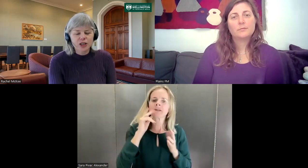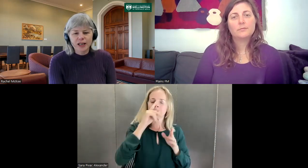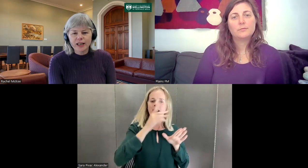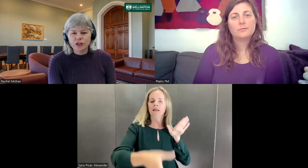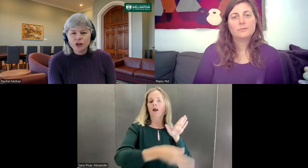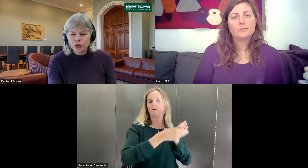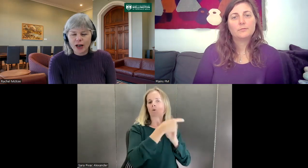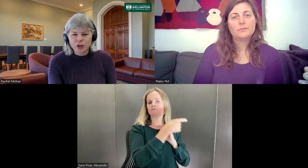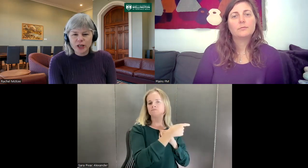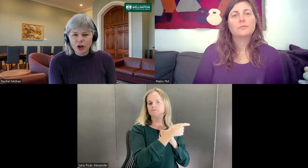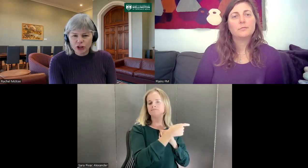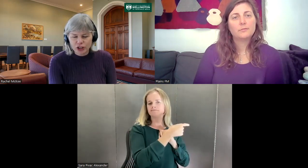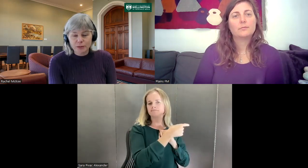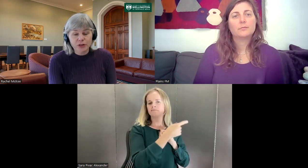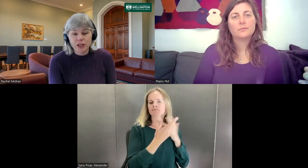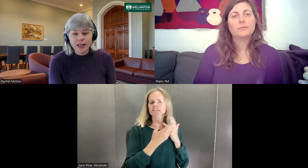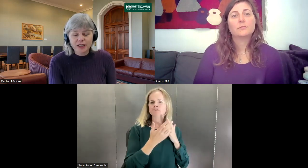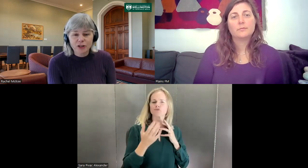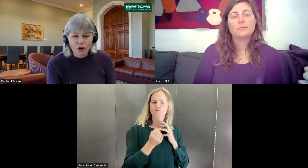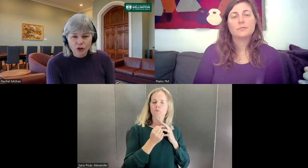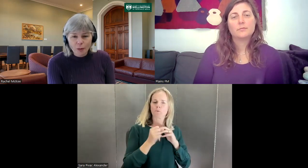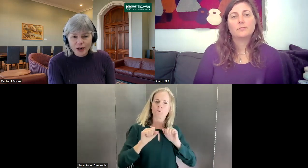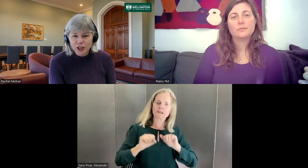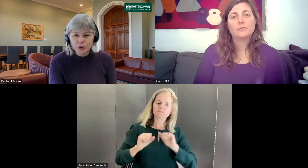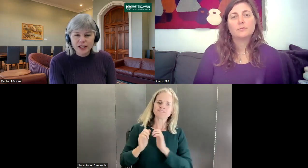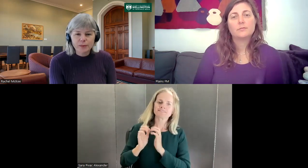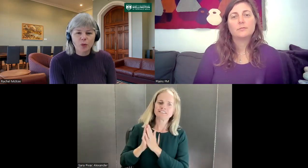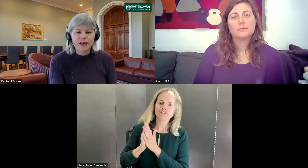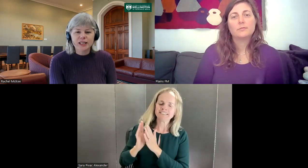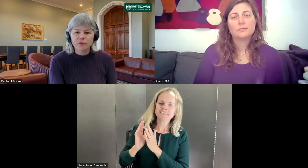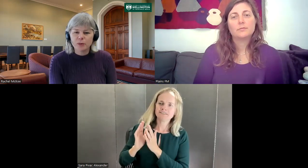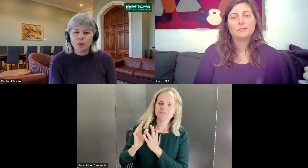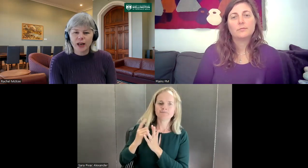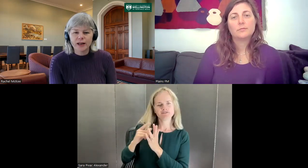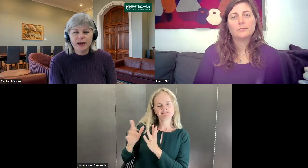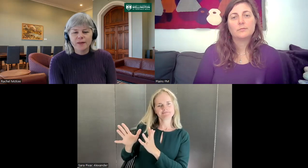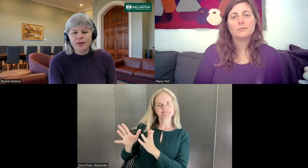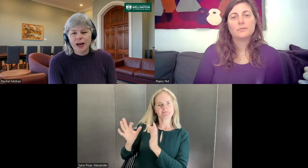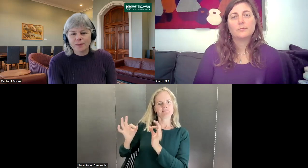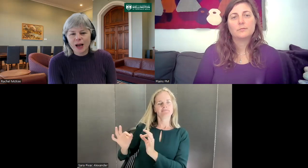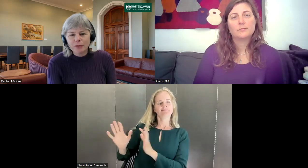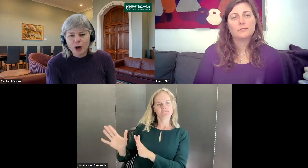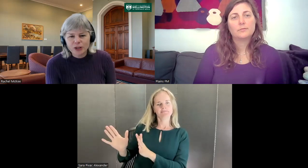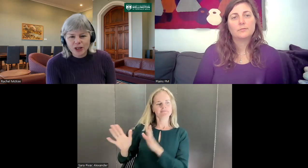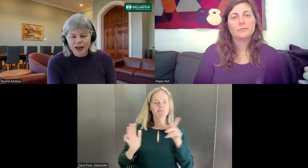collect new signs or neologisms for signs that are not commonly used there, but where deaf people can upload signs,